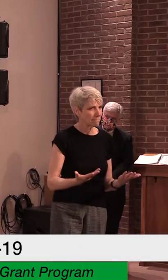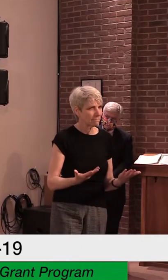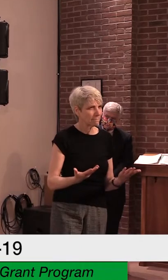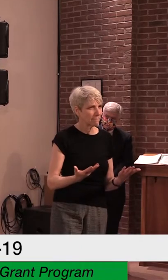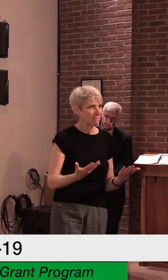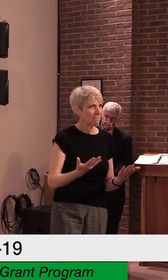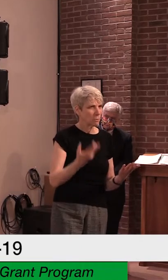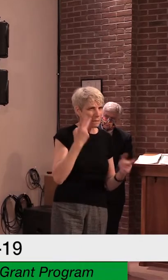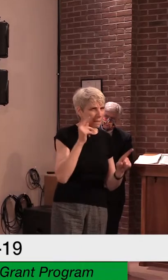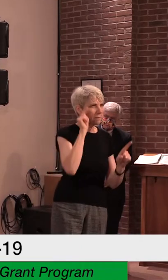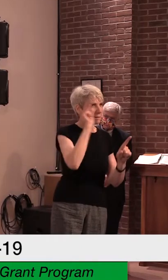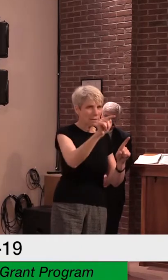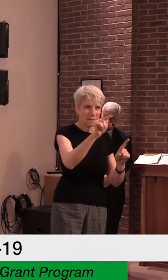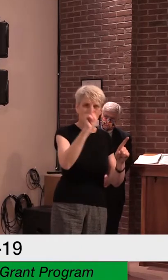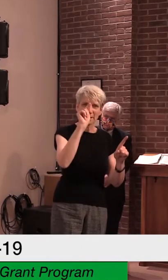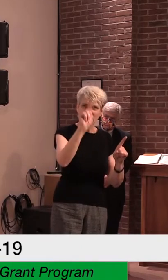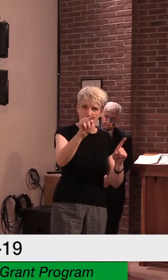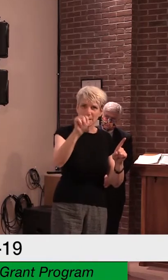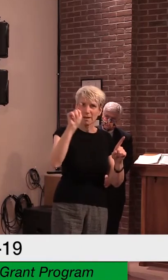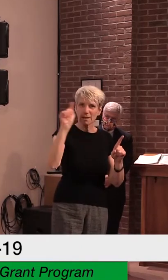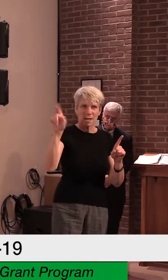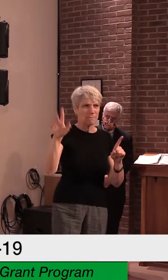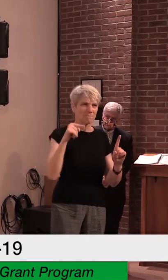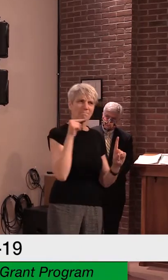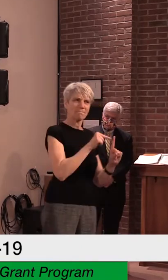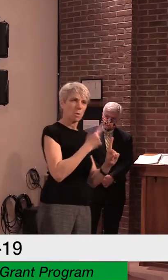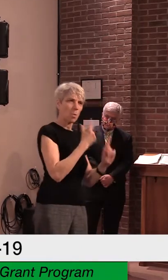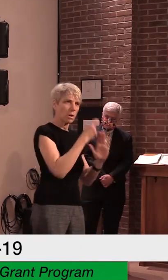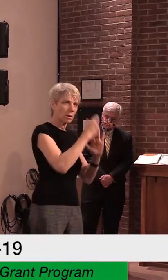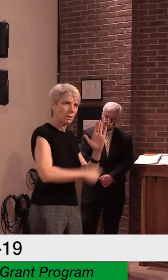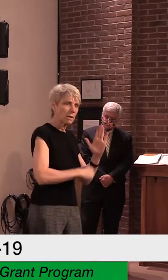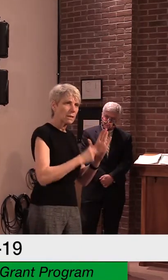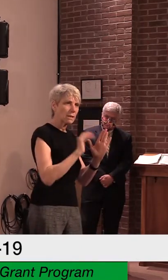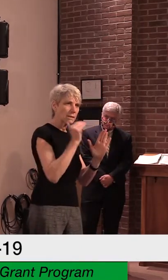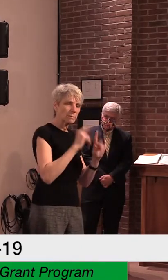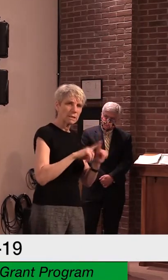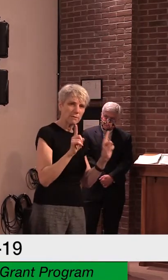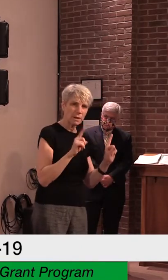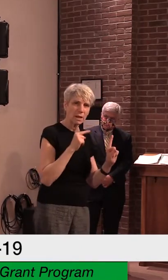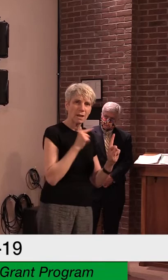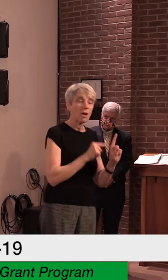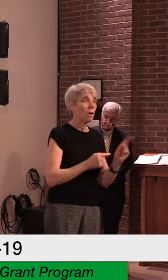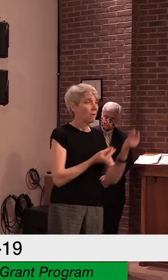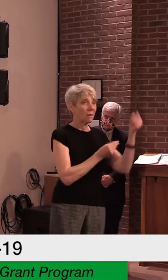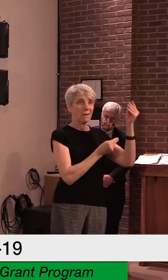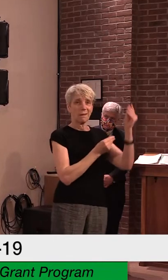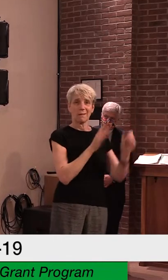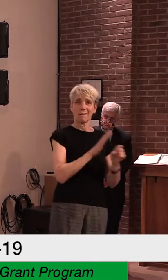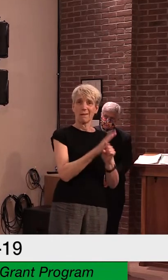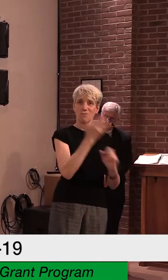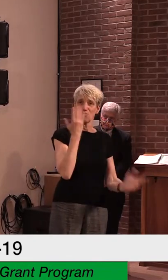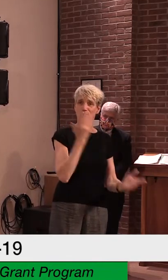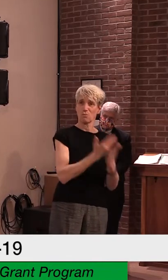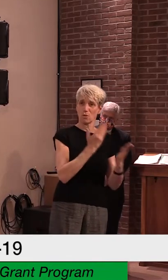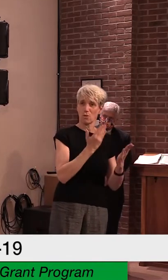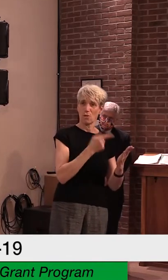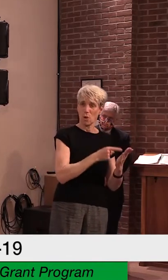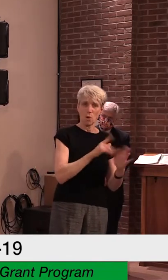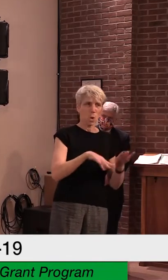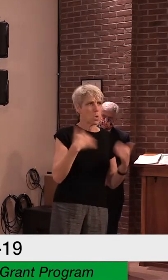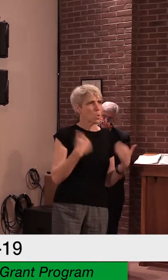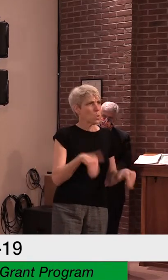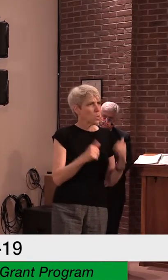It needs to be further replicated in the scientific community, and it cannot by itself lead us to premature